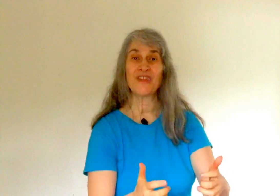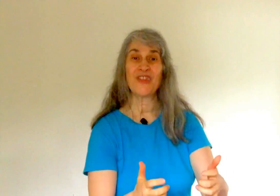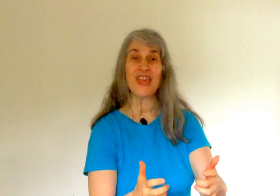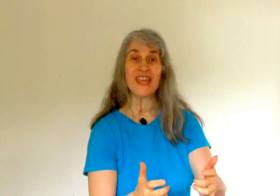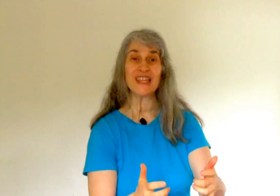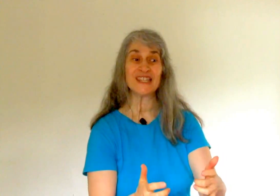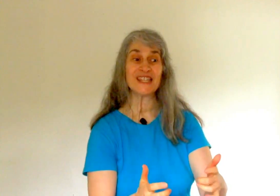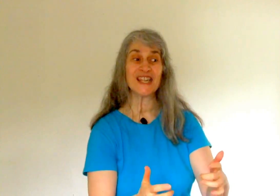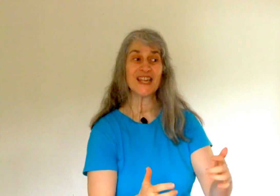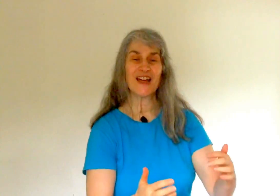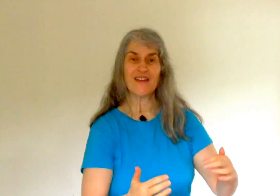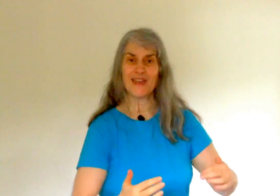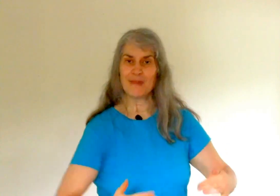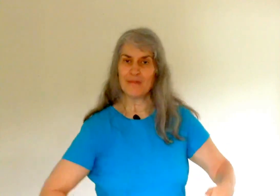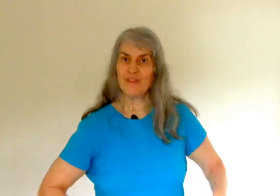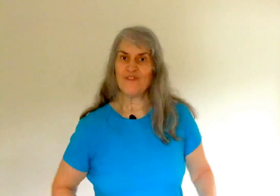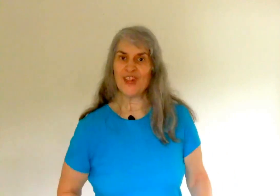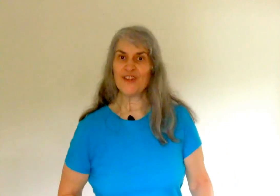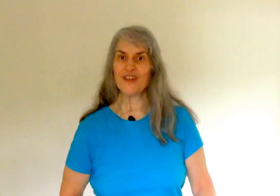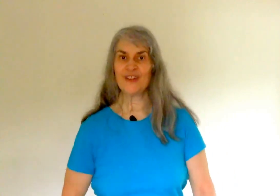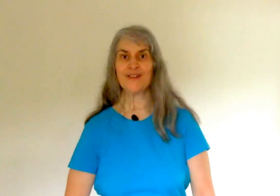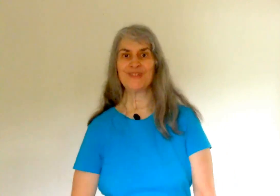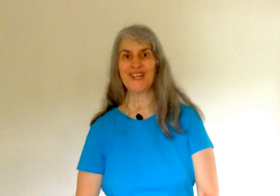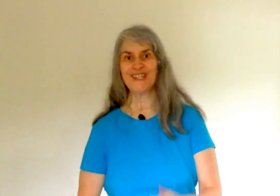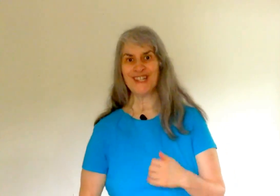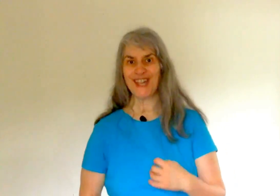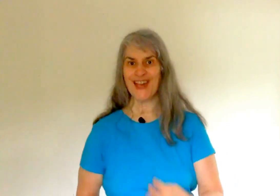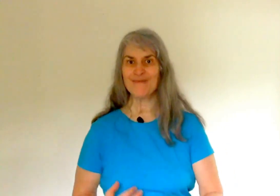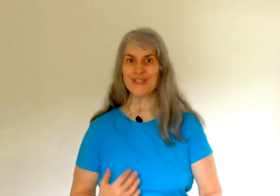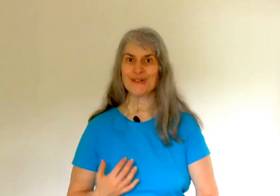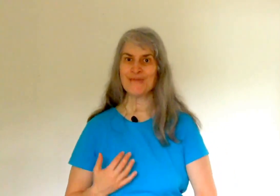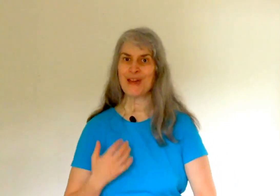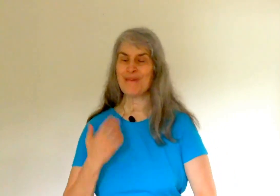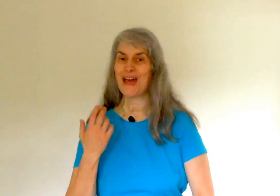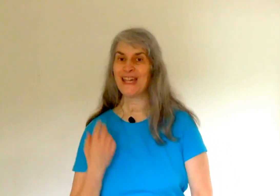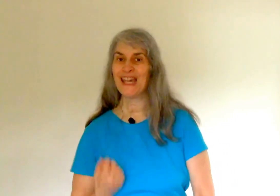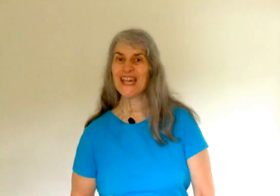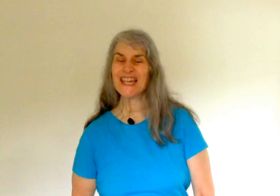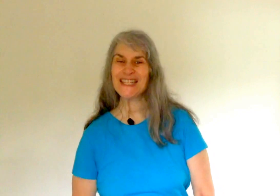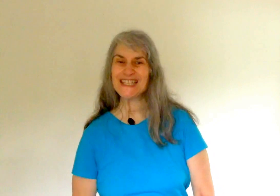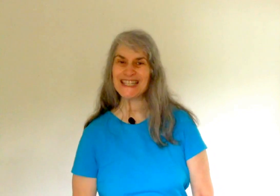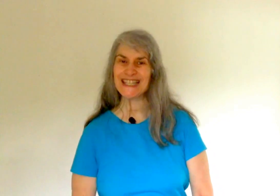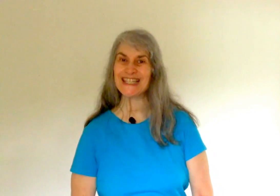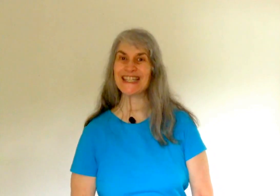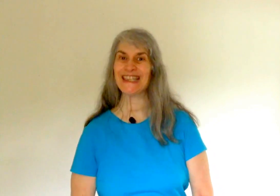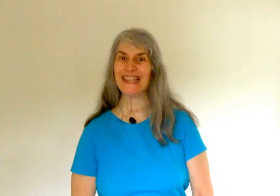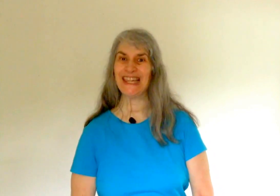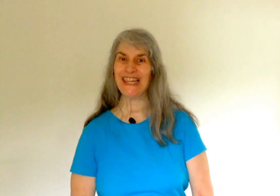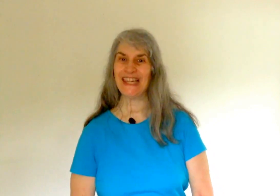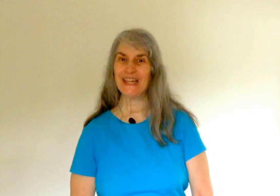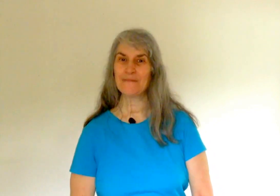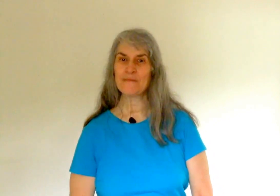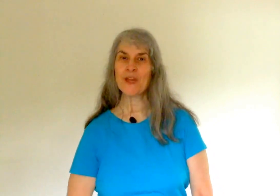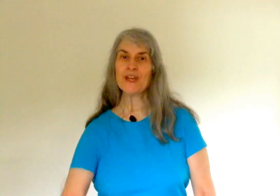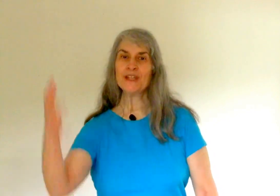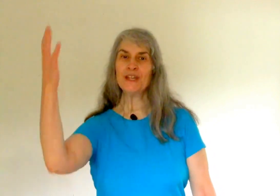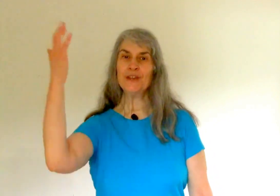things that make me feel good, I'm changing the chemistry in my body instantly. The